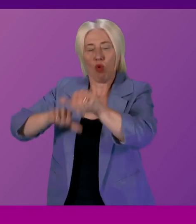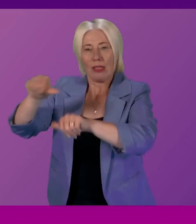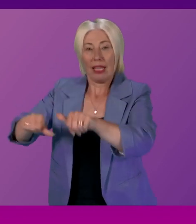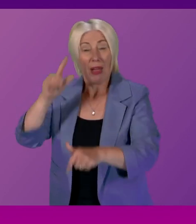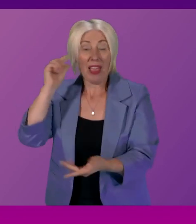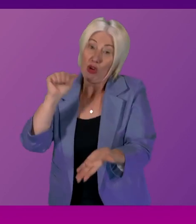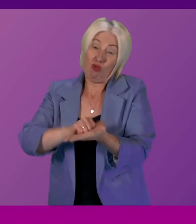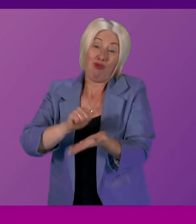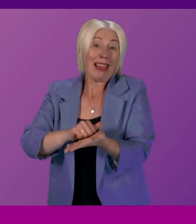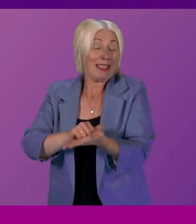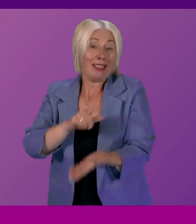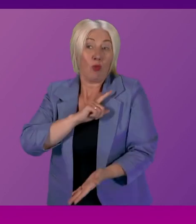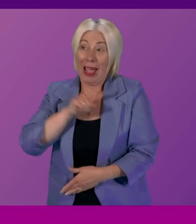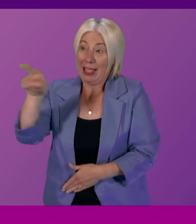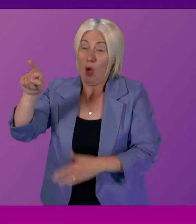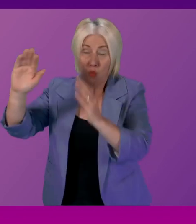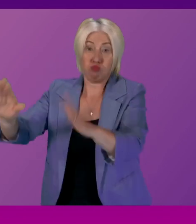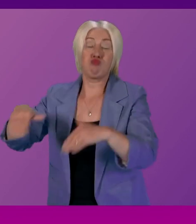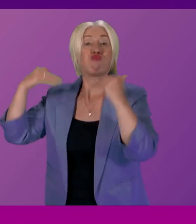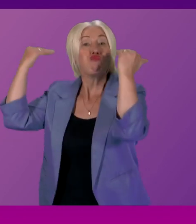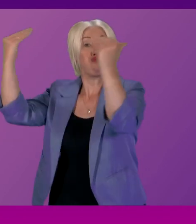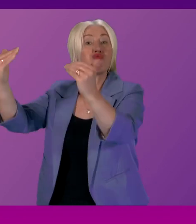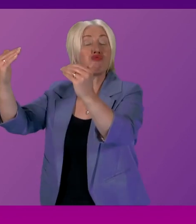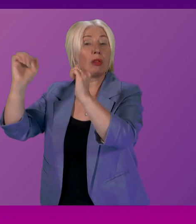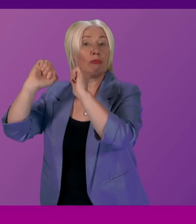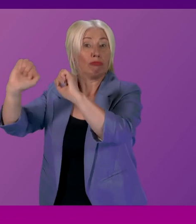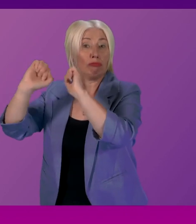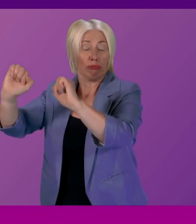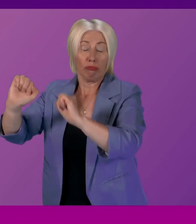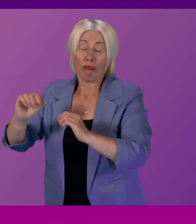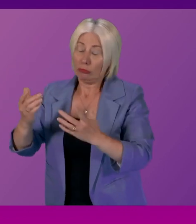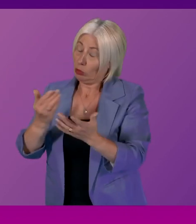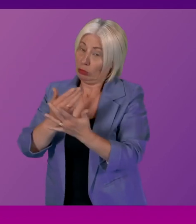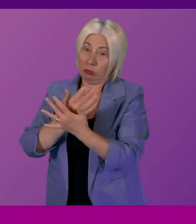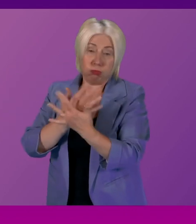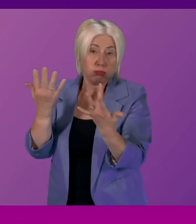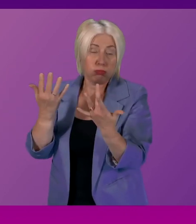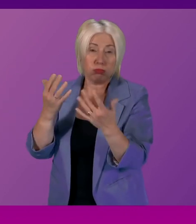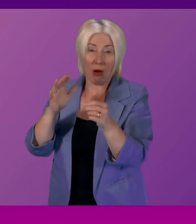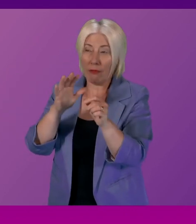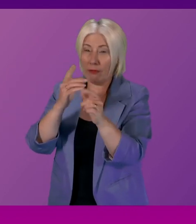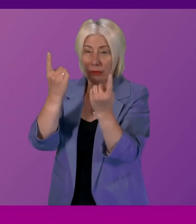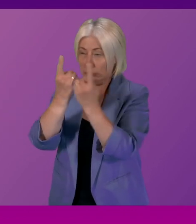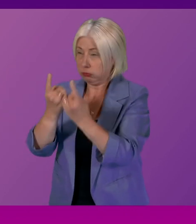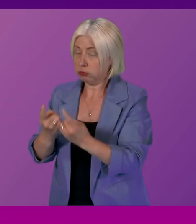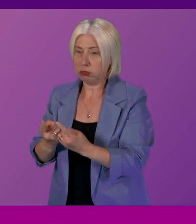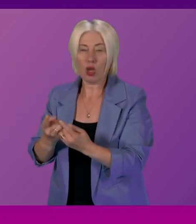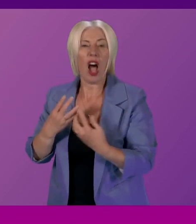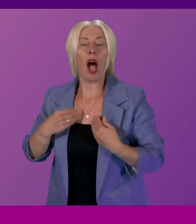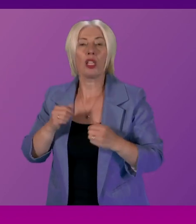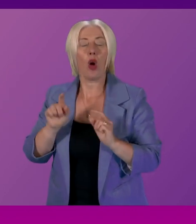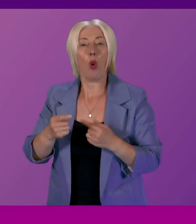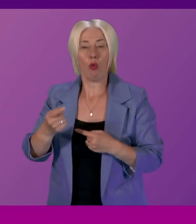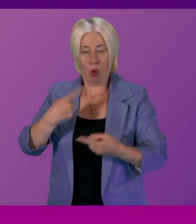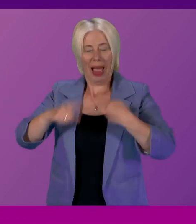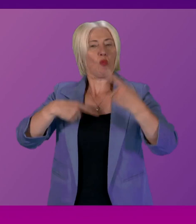of the high standards the EU often applied to a number of areas so I don't want to see us moving back